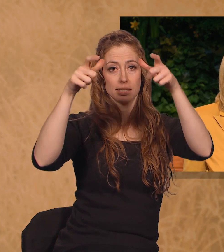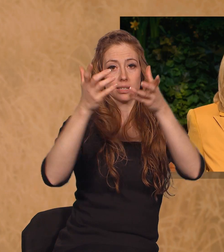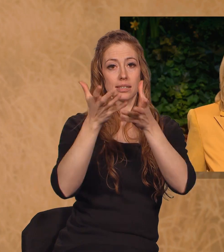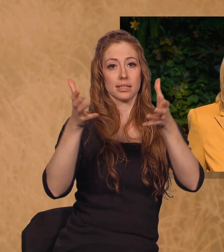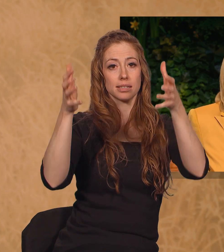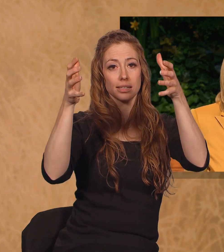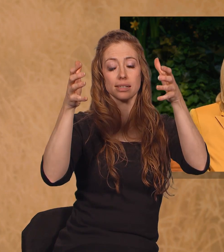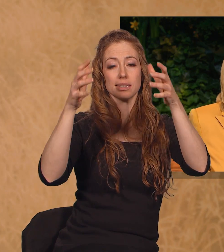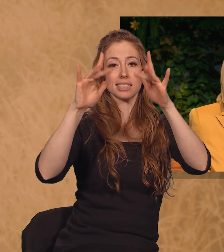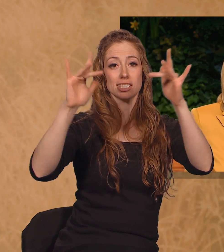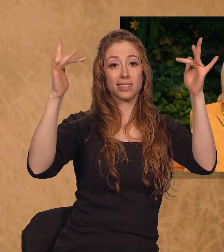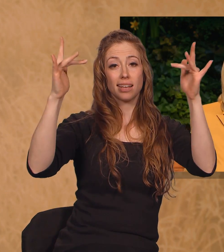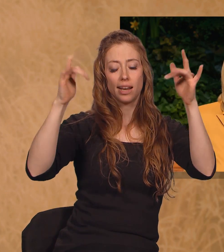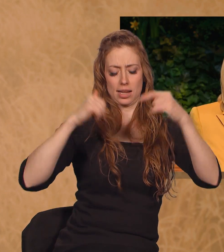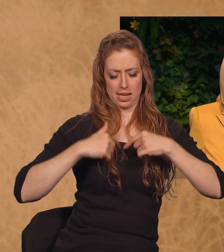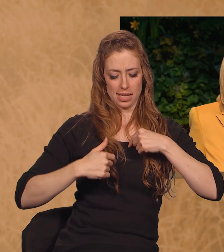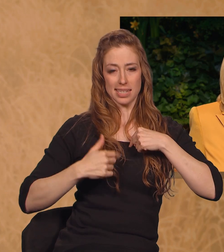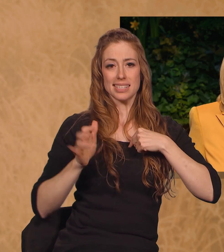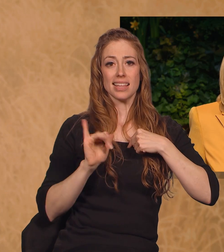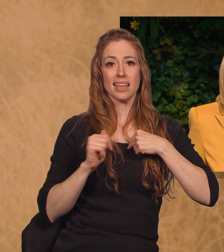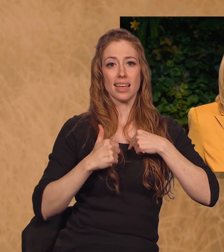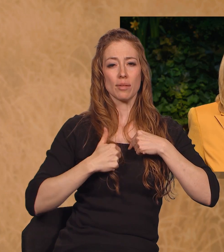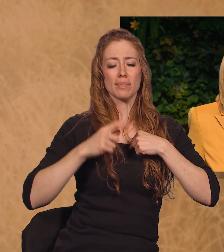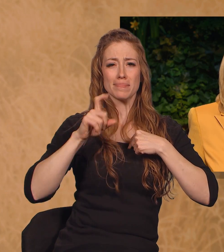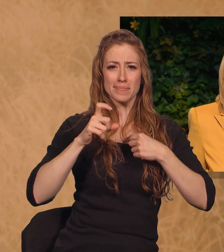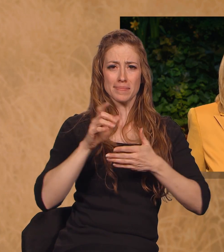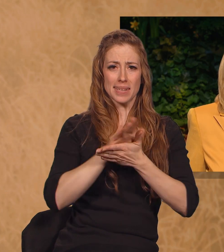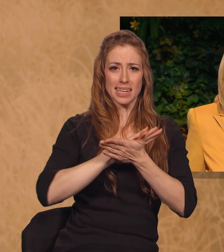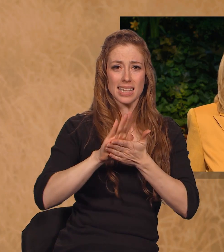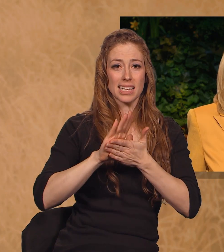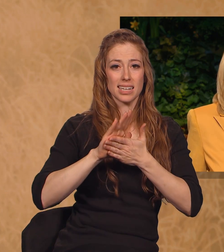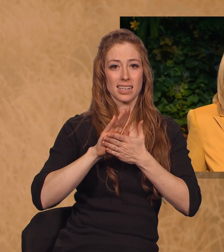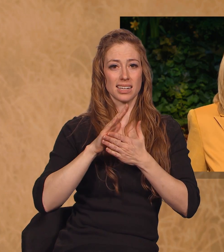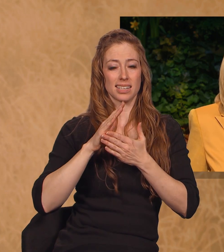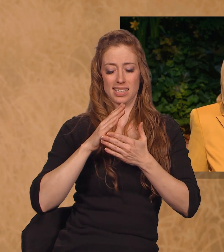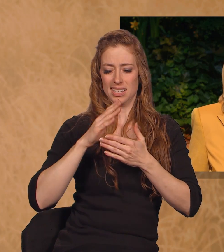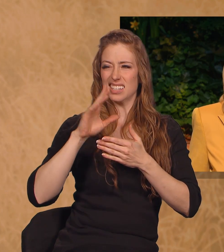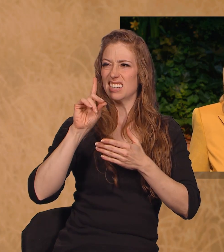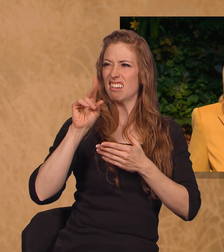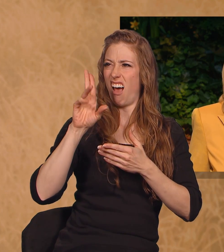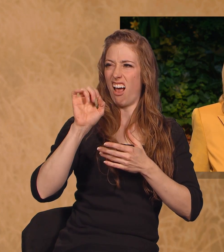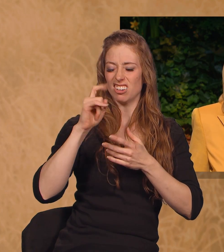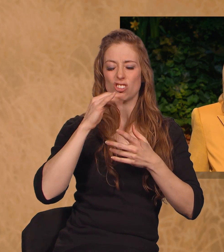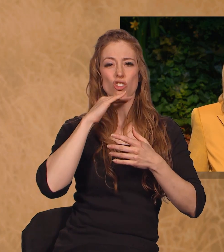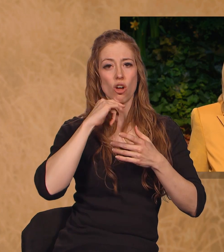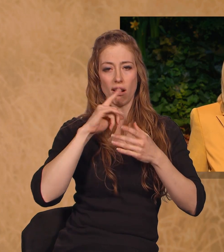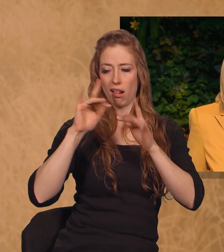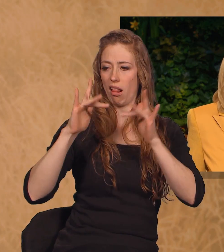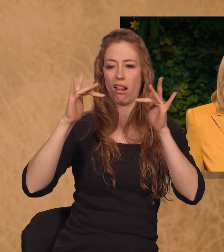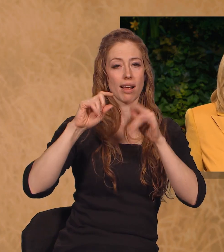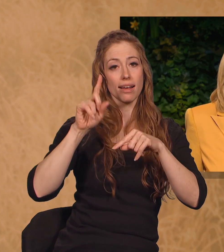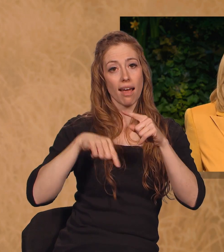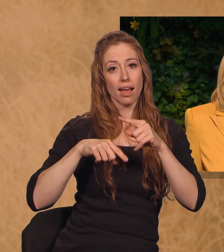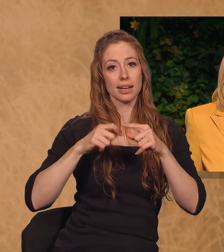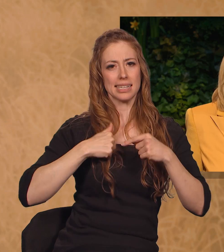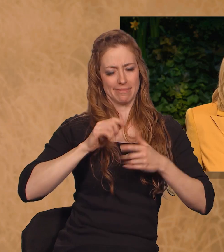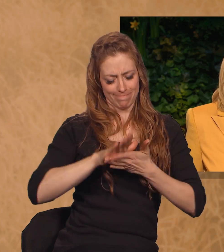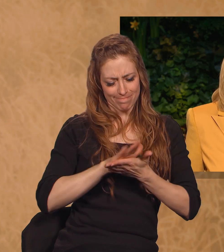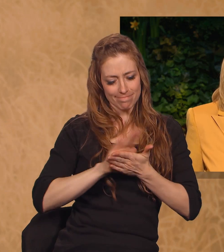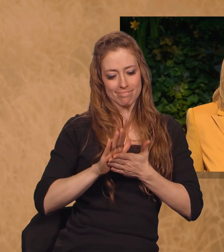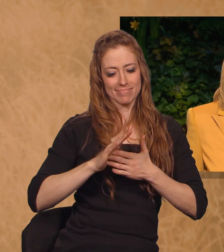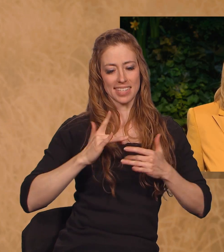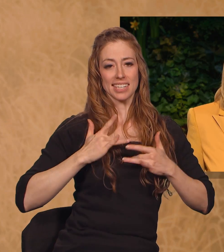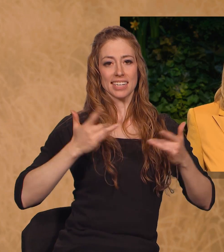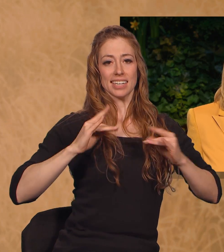dust of the world. As I stood in the temple that day, I heard again in my mind Moroni's call to us,